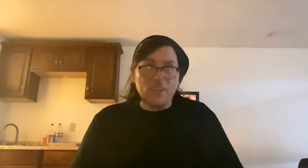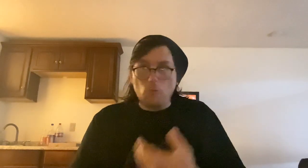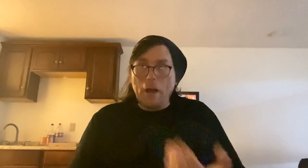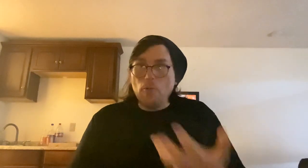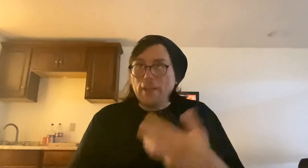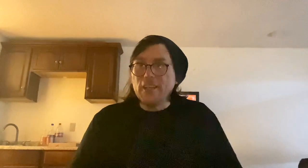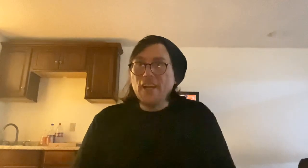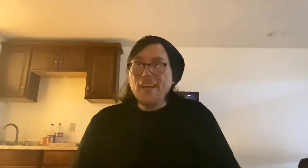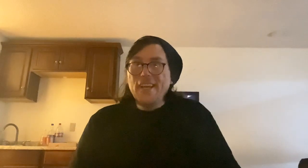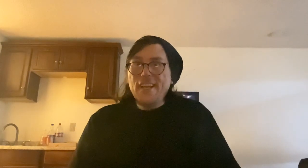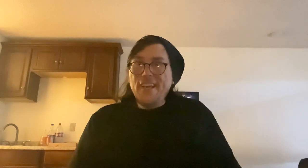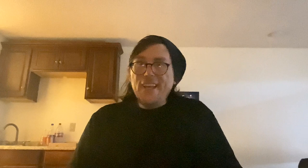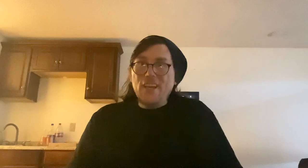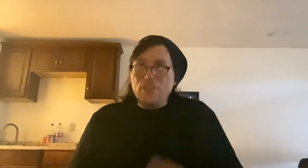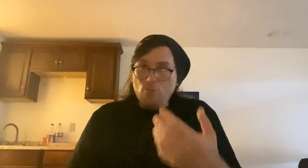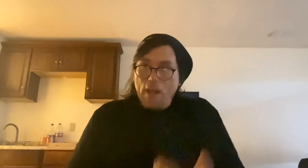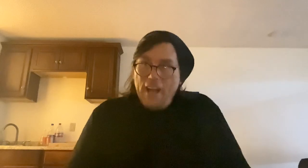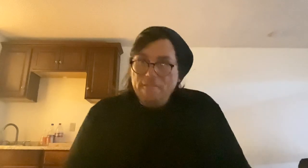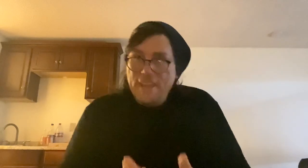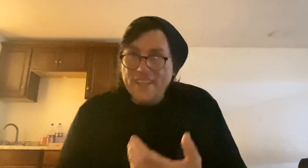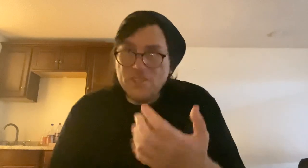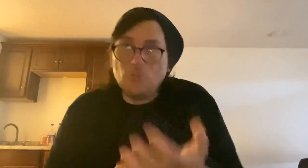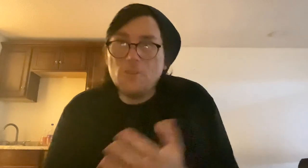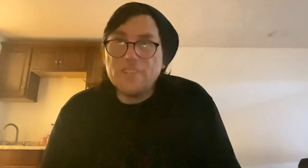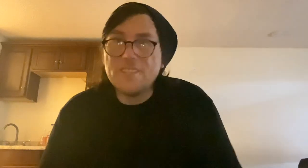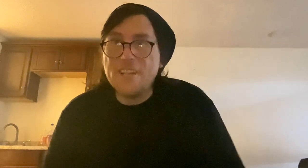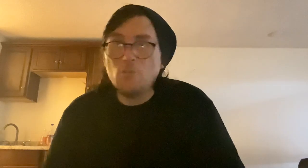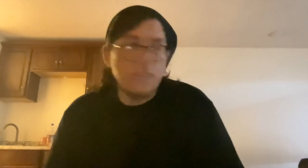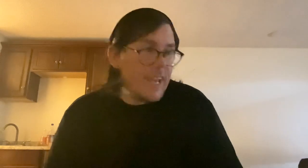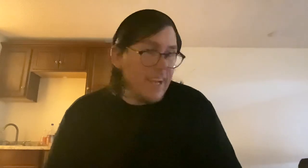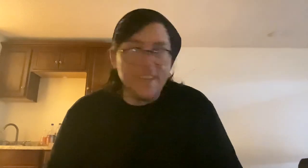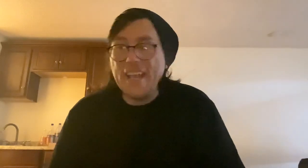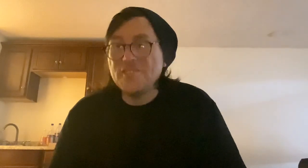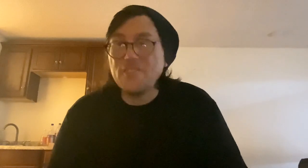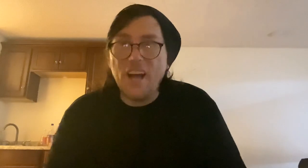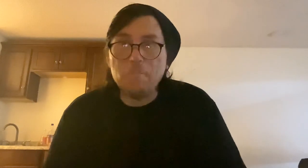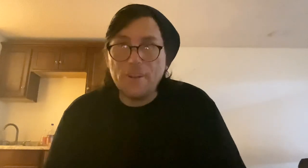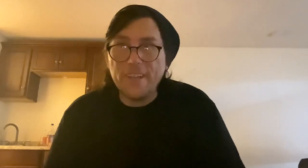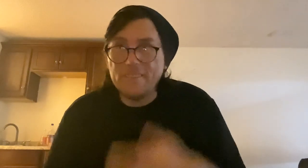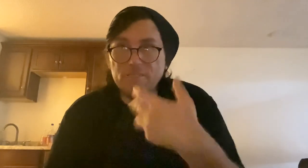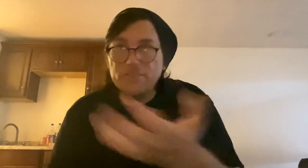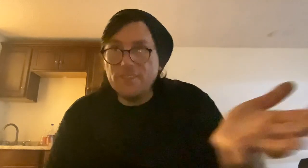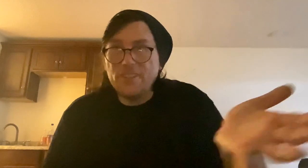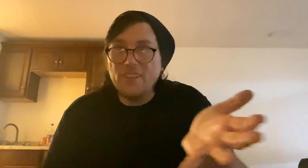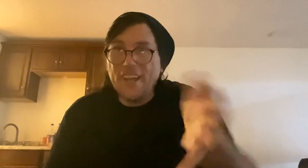or bi-weekly, you have is a growing schedule, and it's not pretty. Look online,